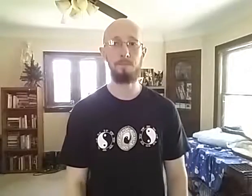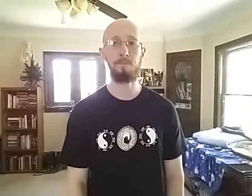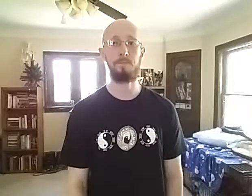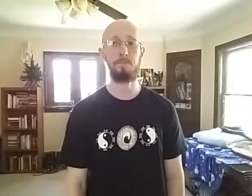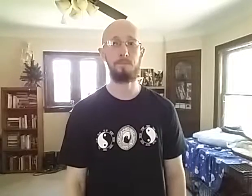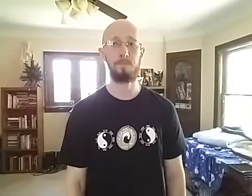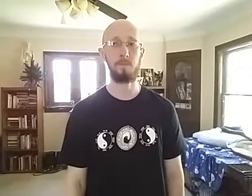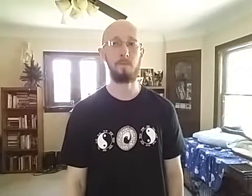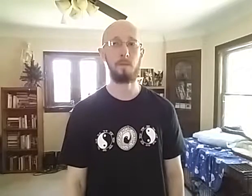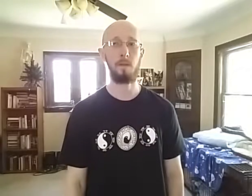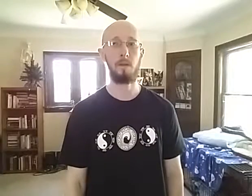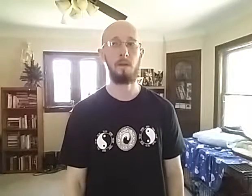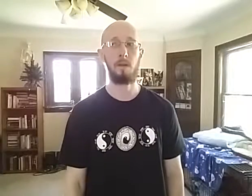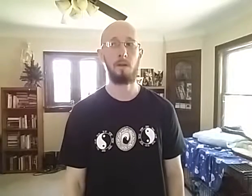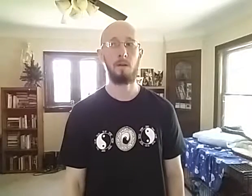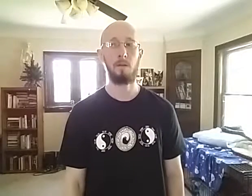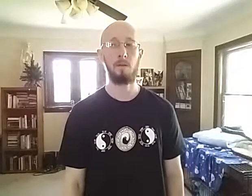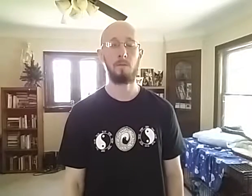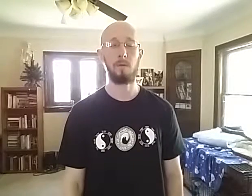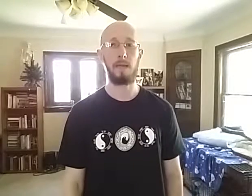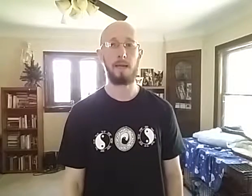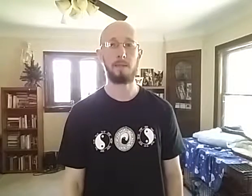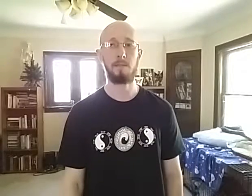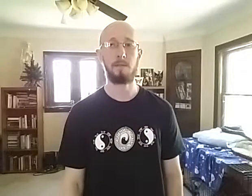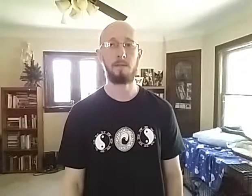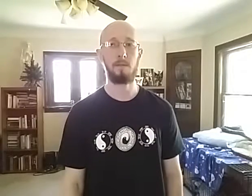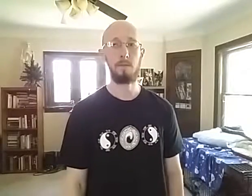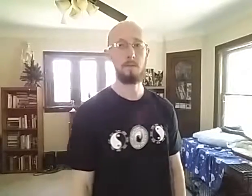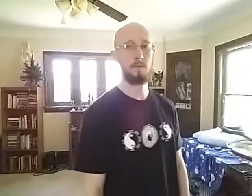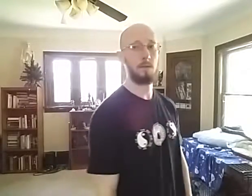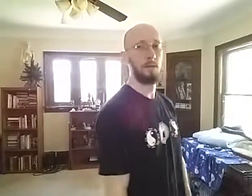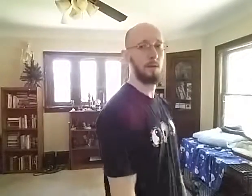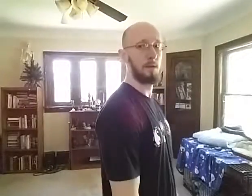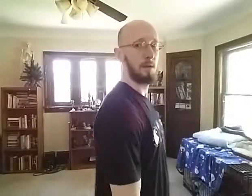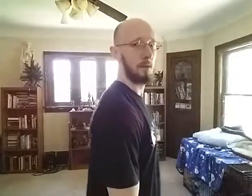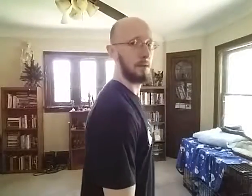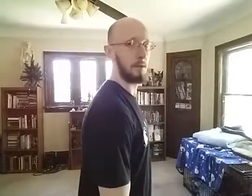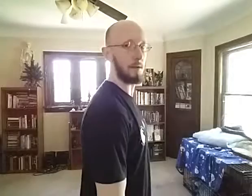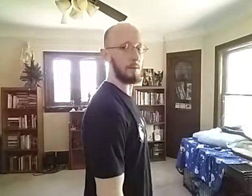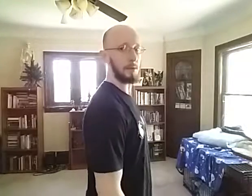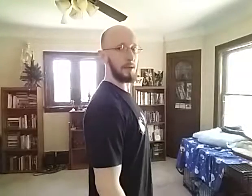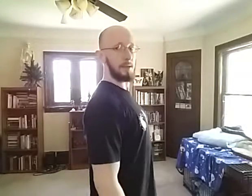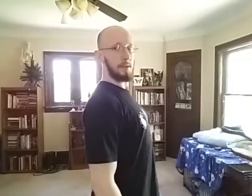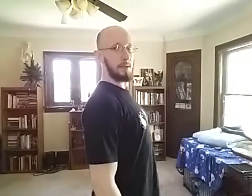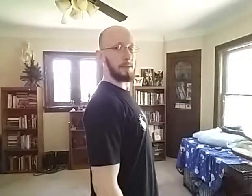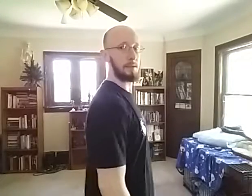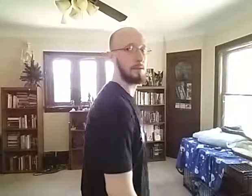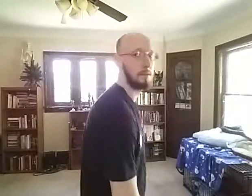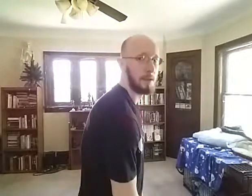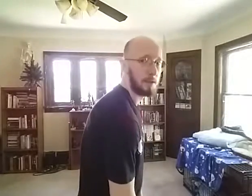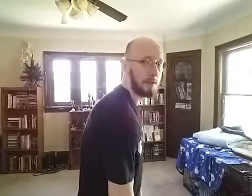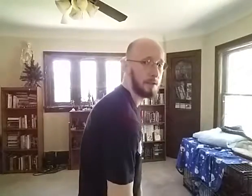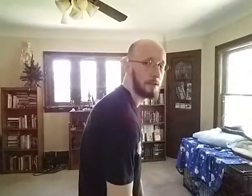relaxed. You know, we're not here, we're not here,